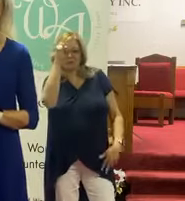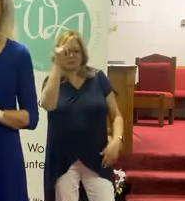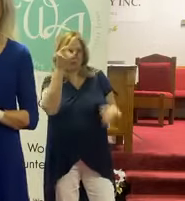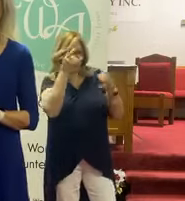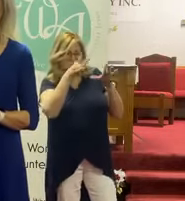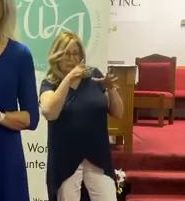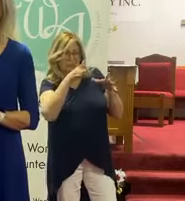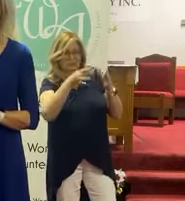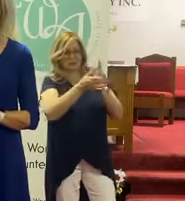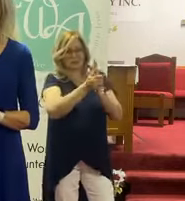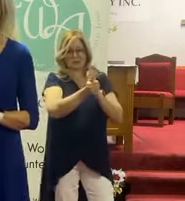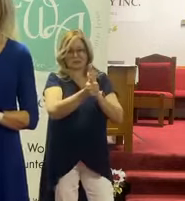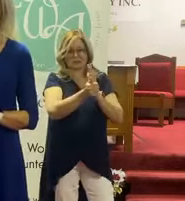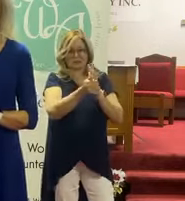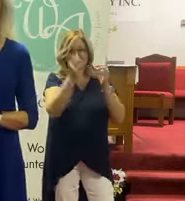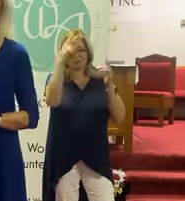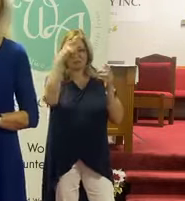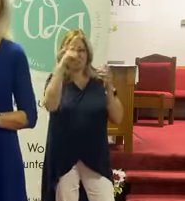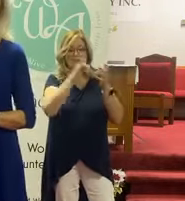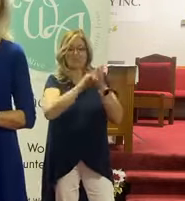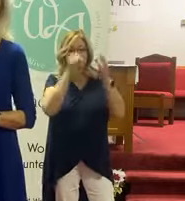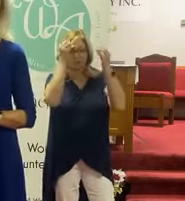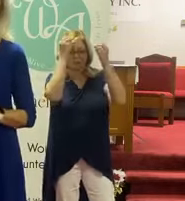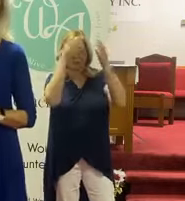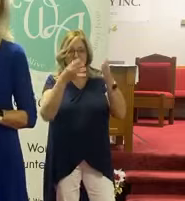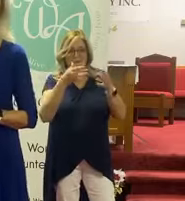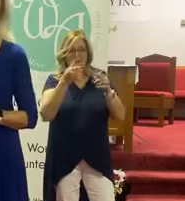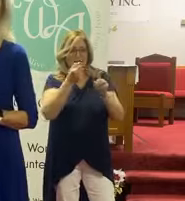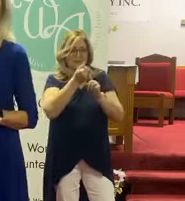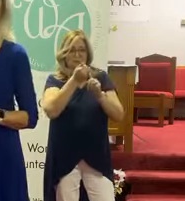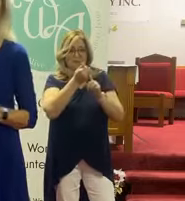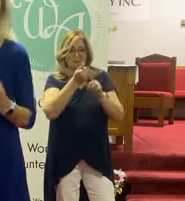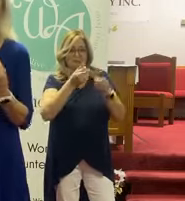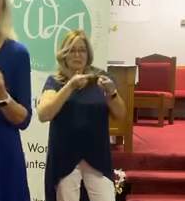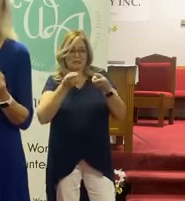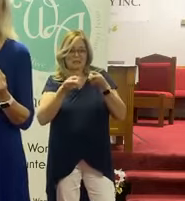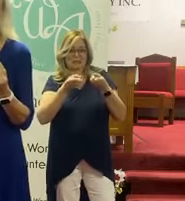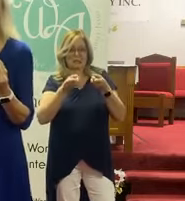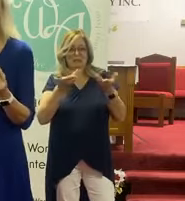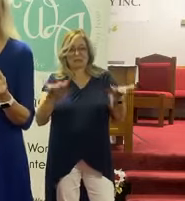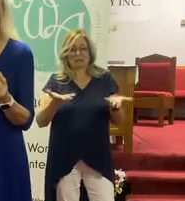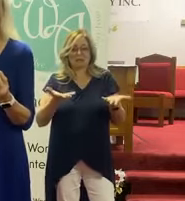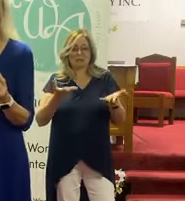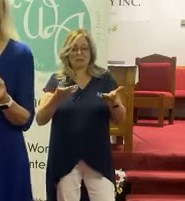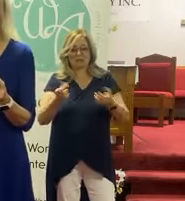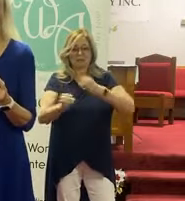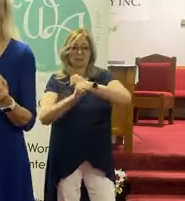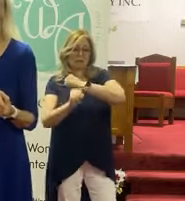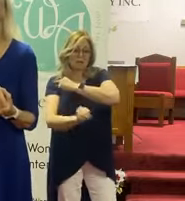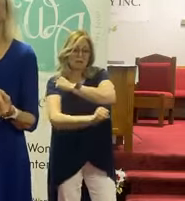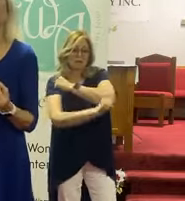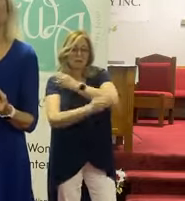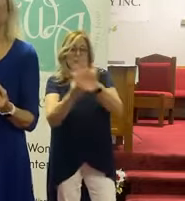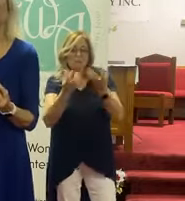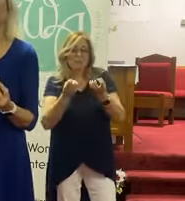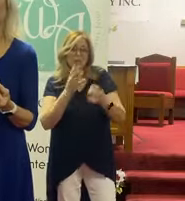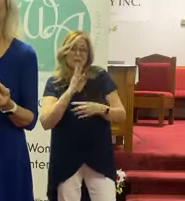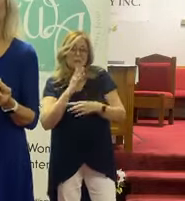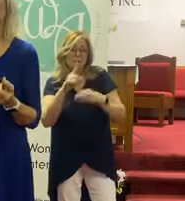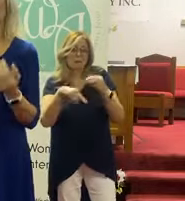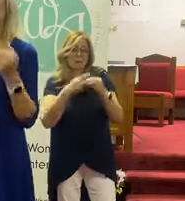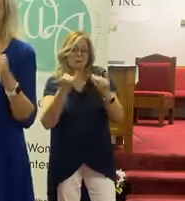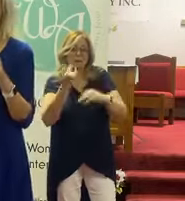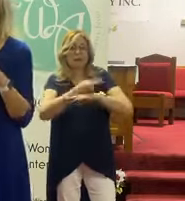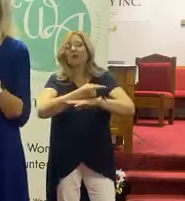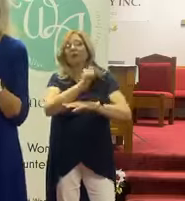skillful and godly wisdom and instruction and self-discipline. So this is the foundation of what I want to talk about today.